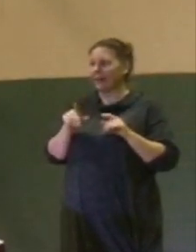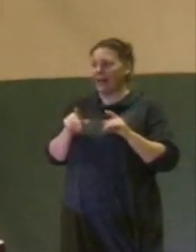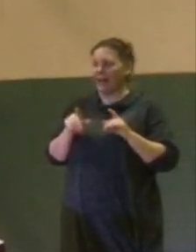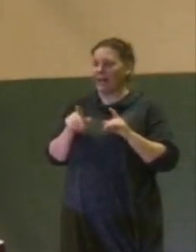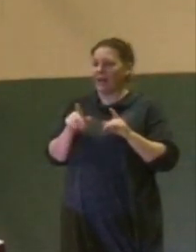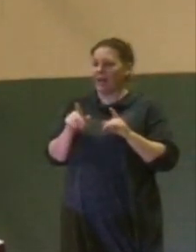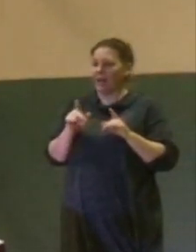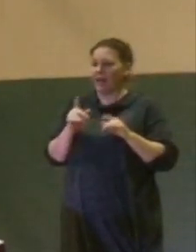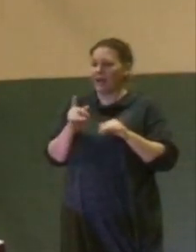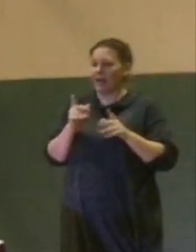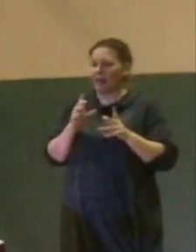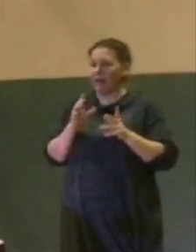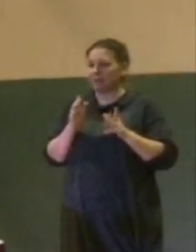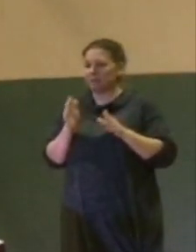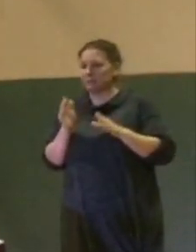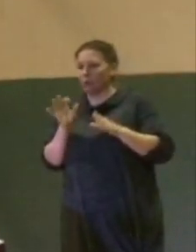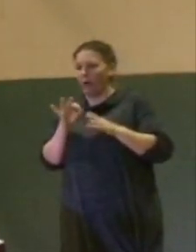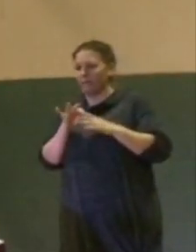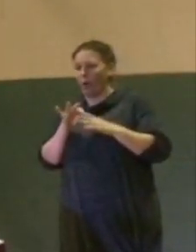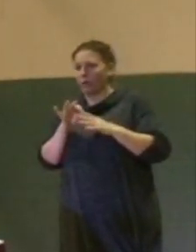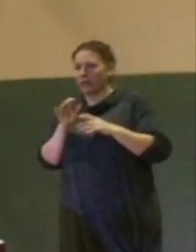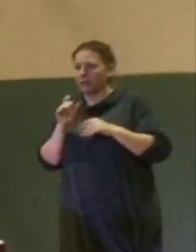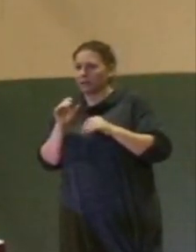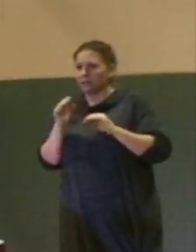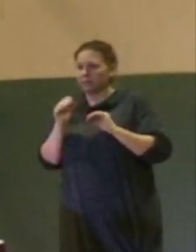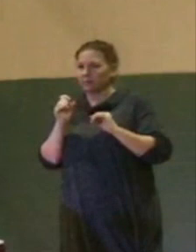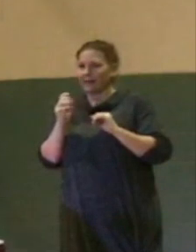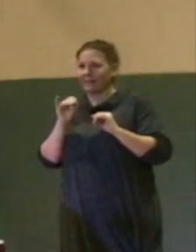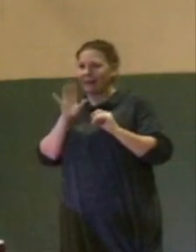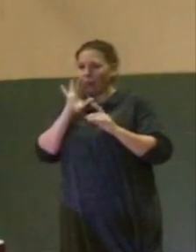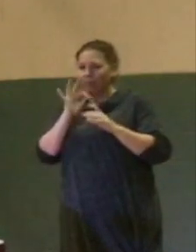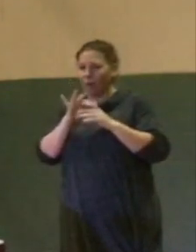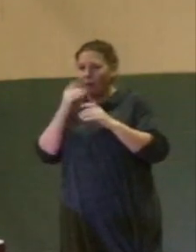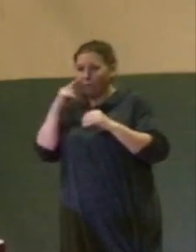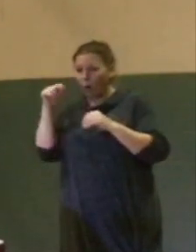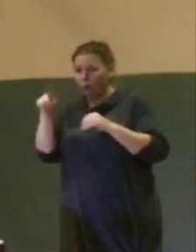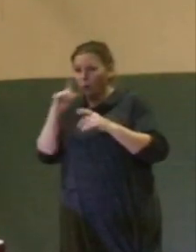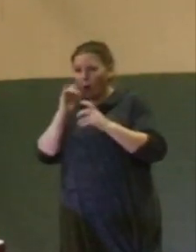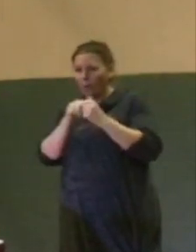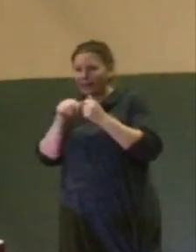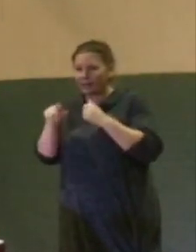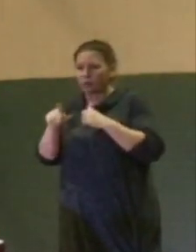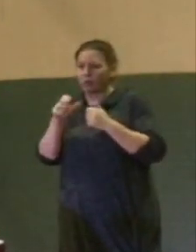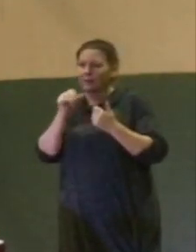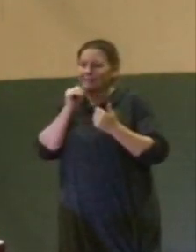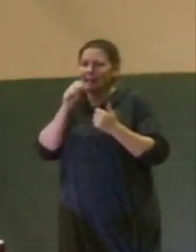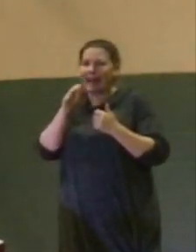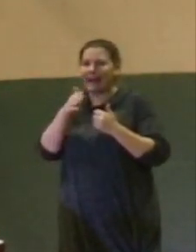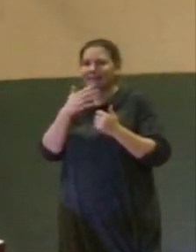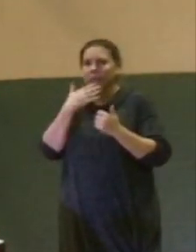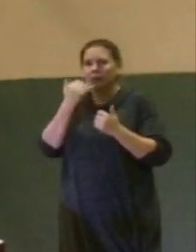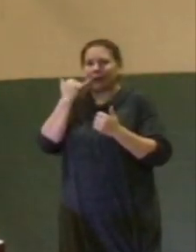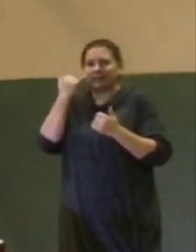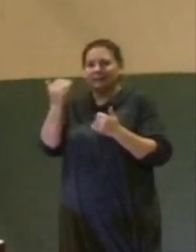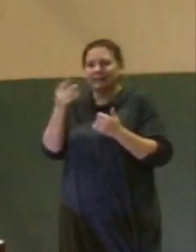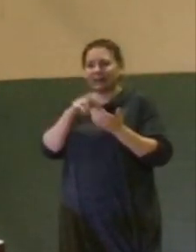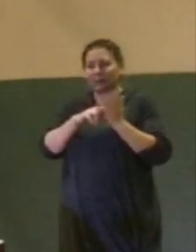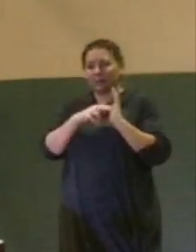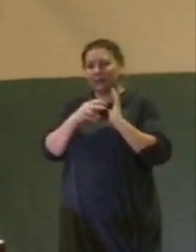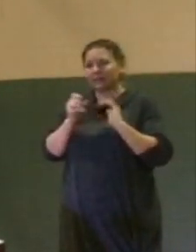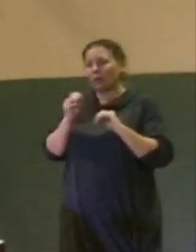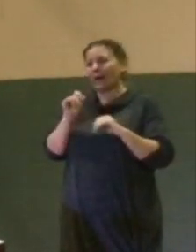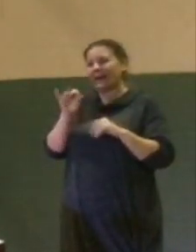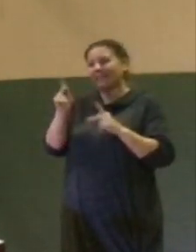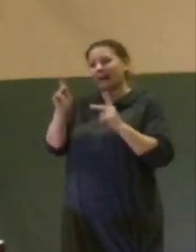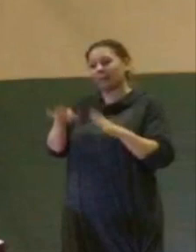it's not to your best interest to do what is in the best interest of the community. And what I mean by that is, if that